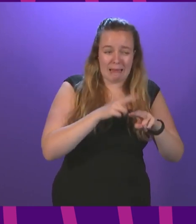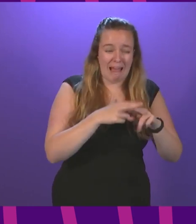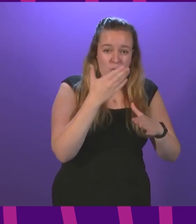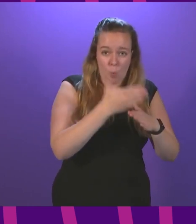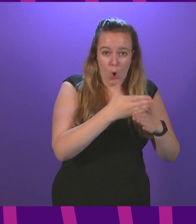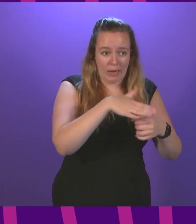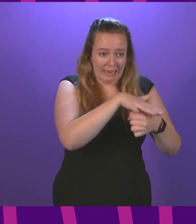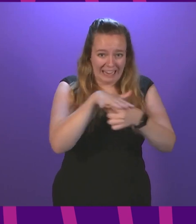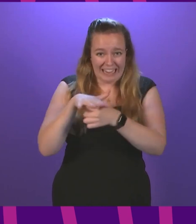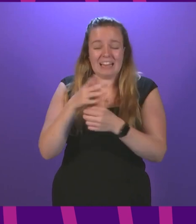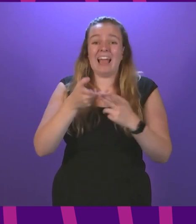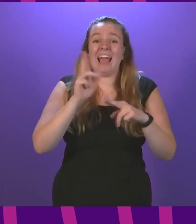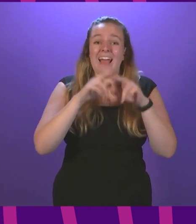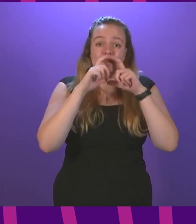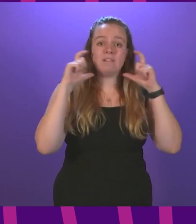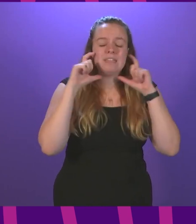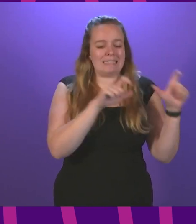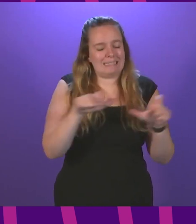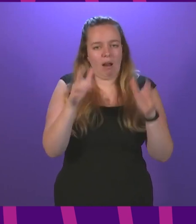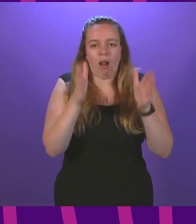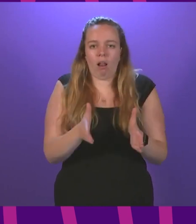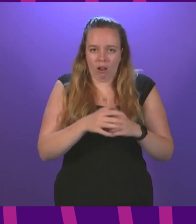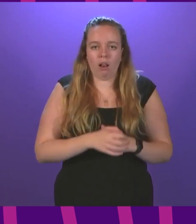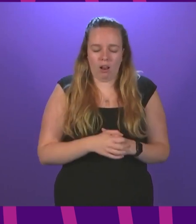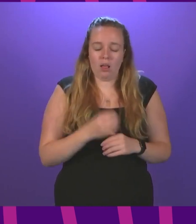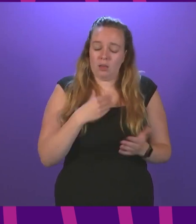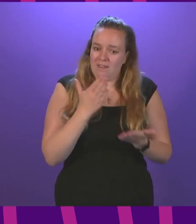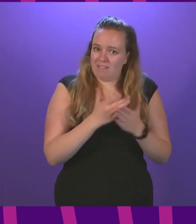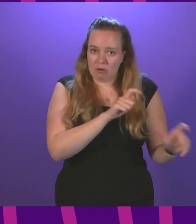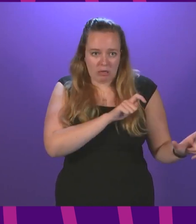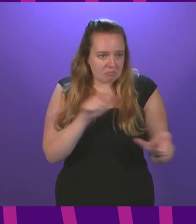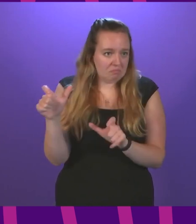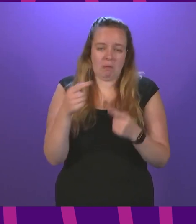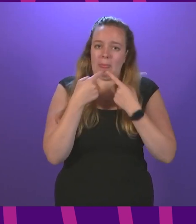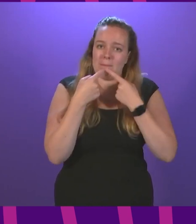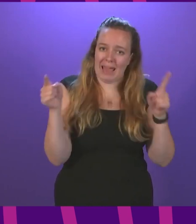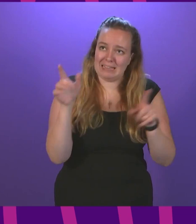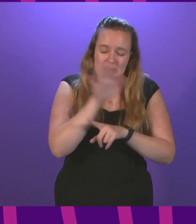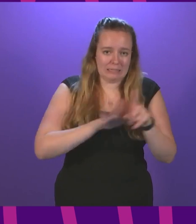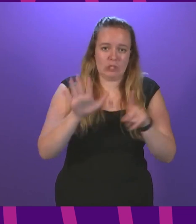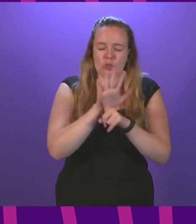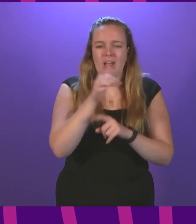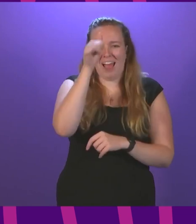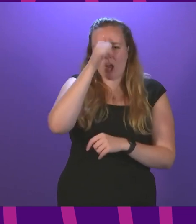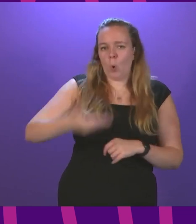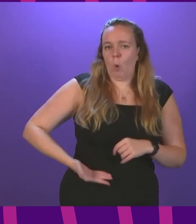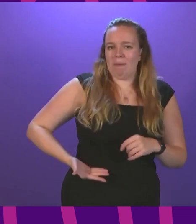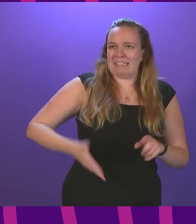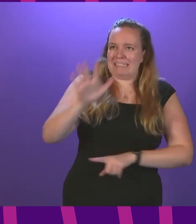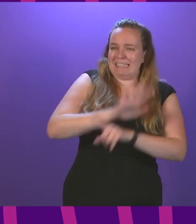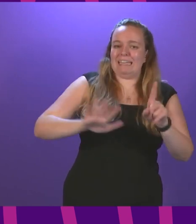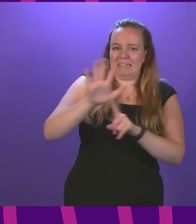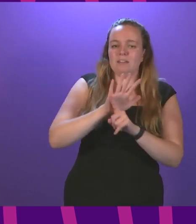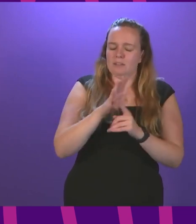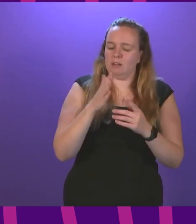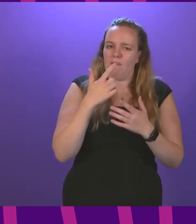settings where face coverings are still required we've been very consistent in that message and I know businesses across these sectors are doing